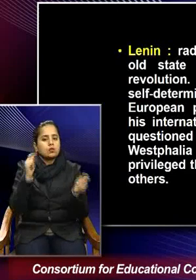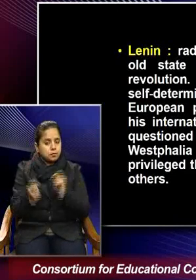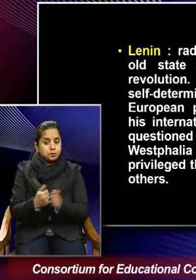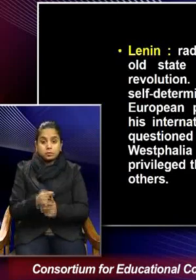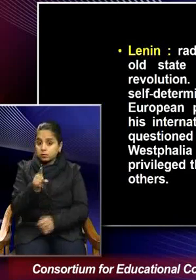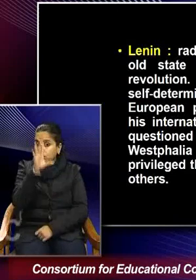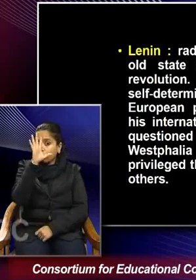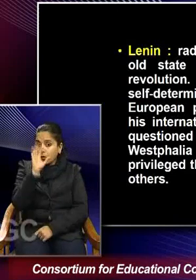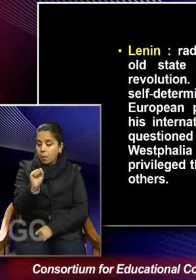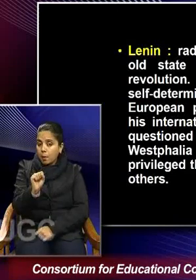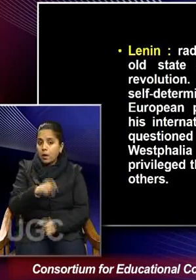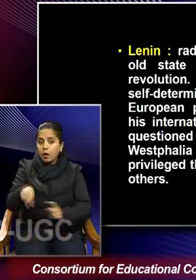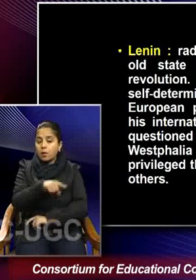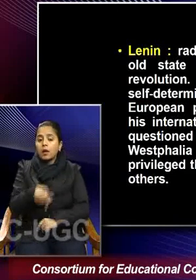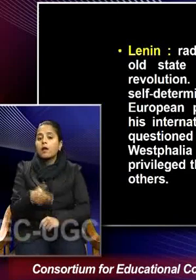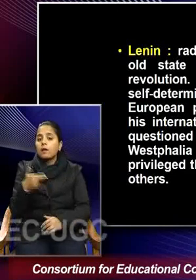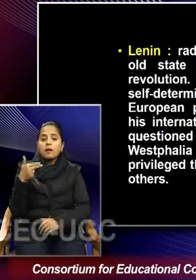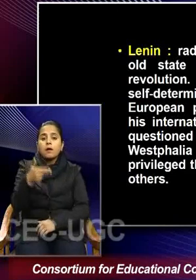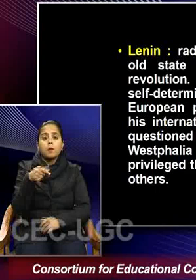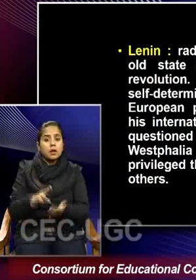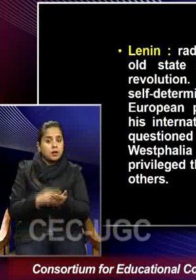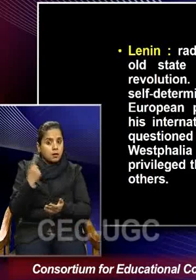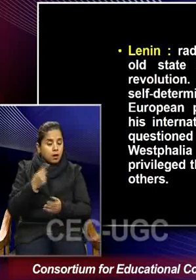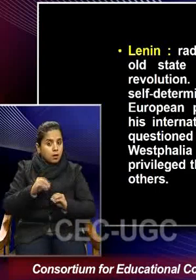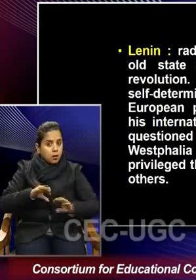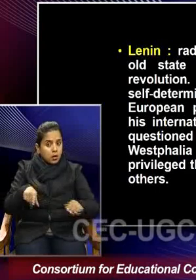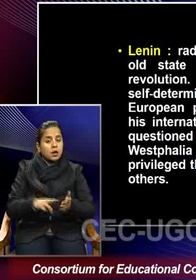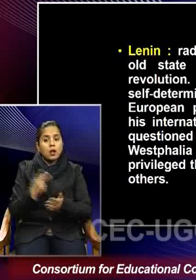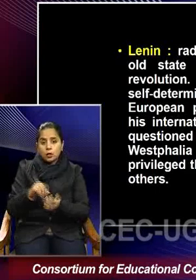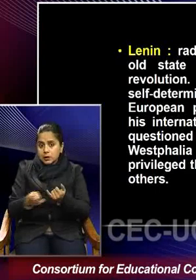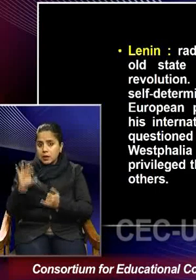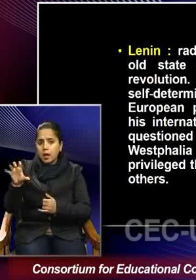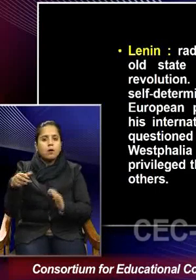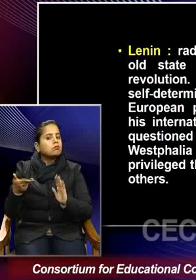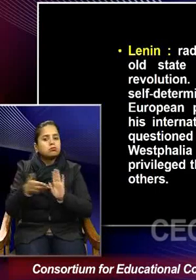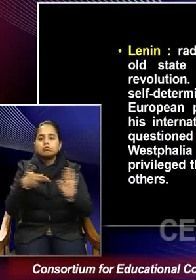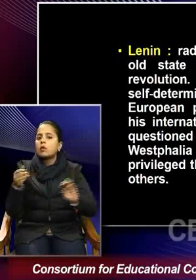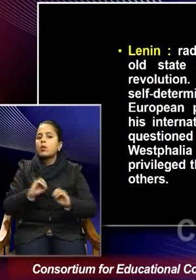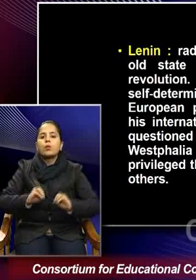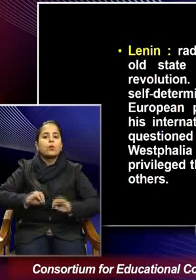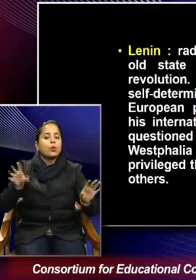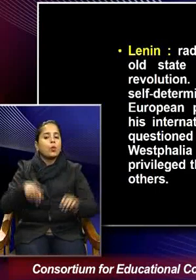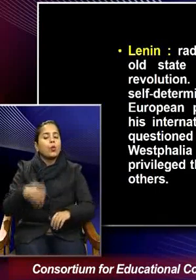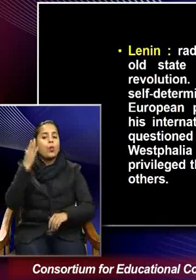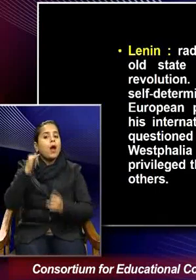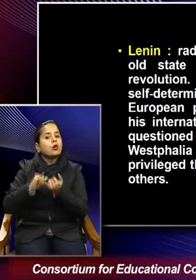please remember, it is premised not on nationalities and nation states, because the socialist